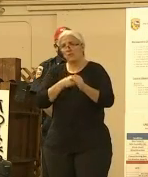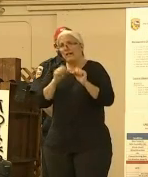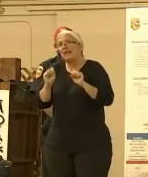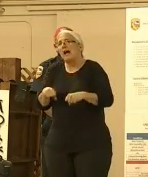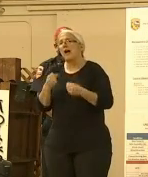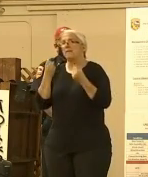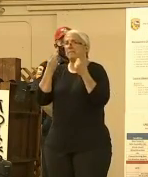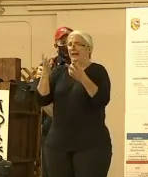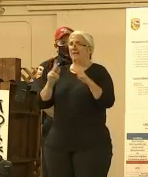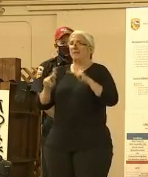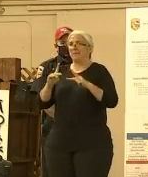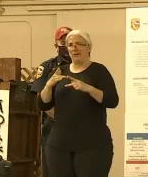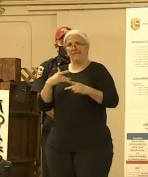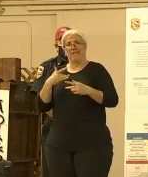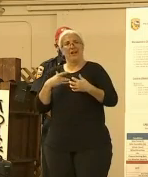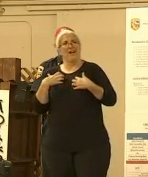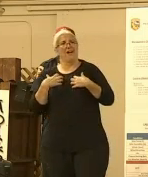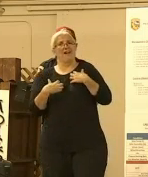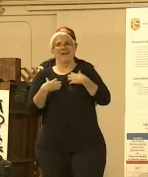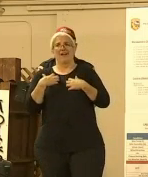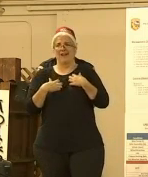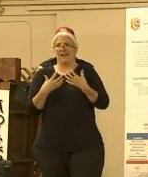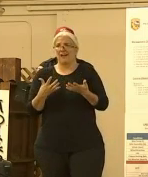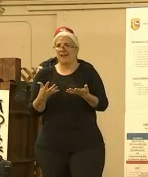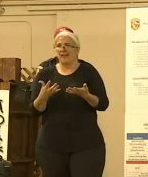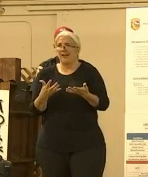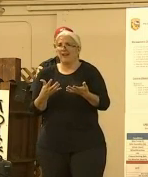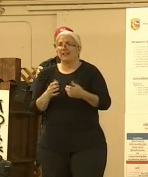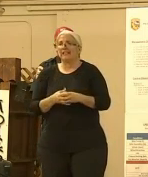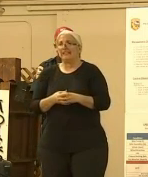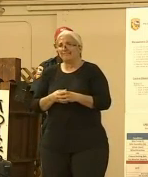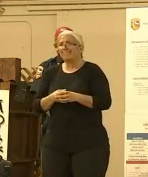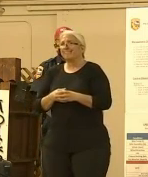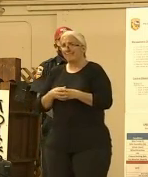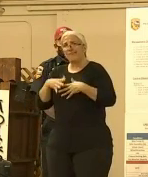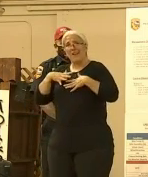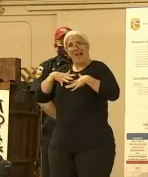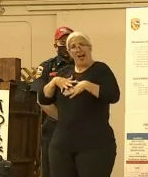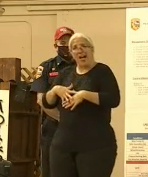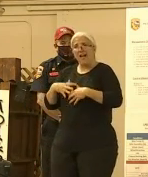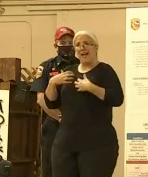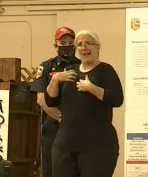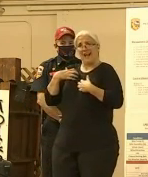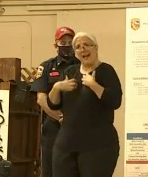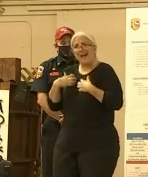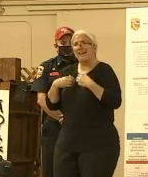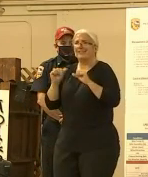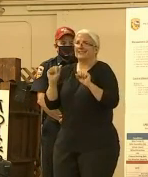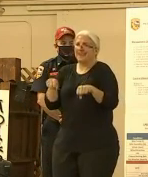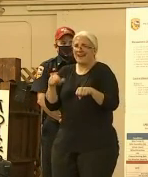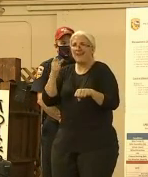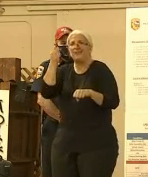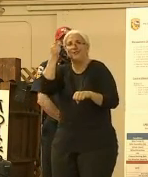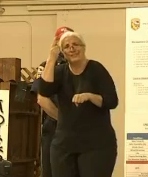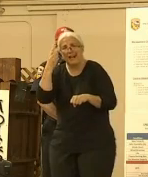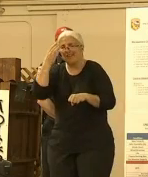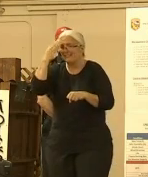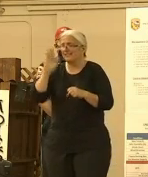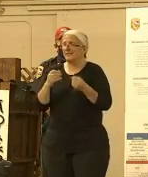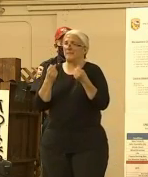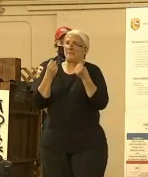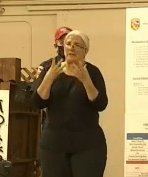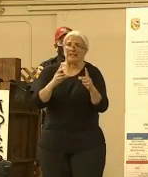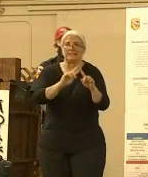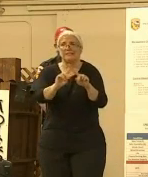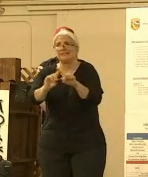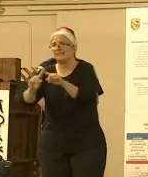is a time when there's that sinking feeling really starts to set in about what the loss is. So we still encourage you to